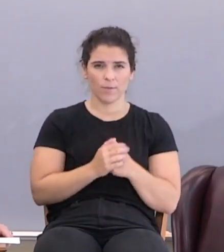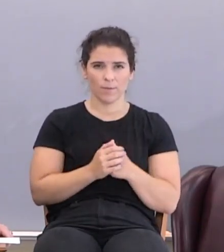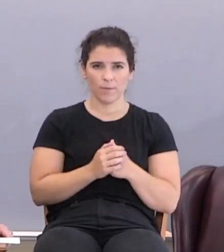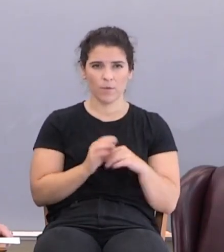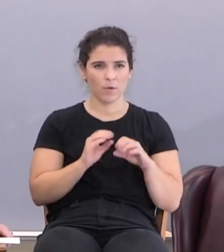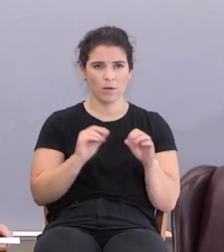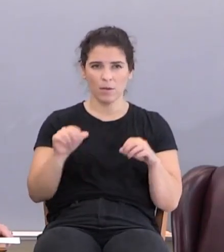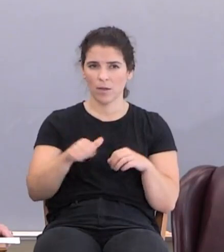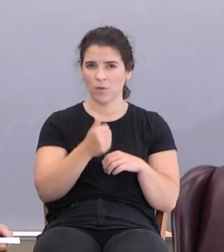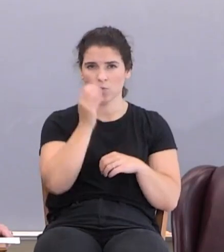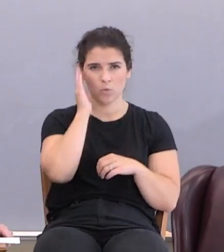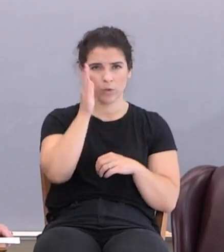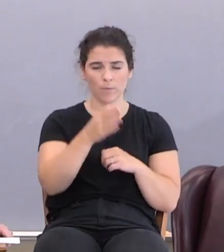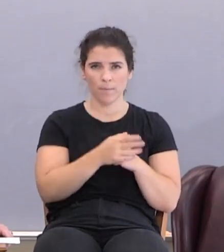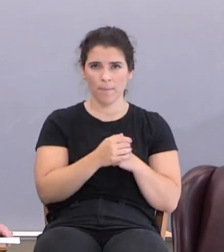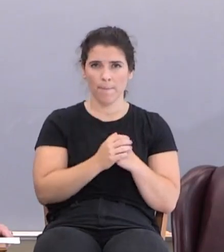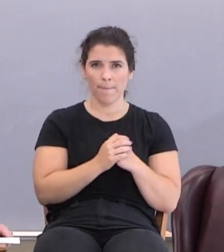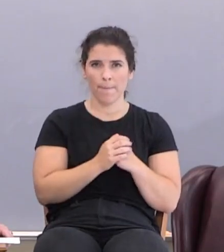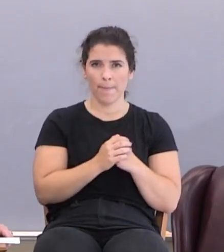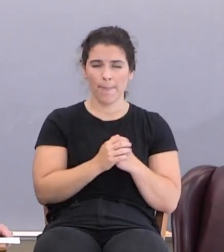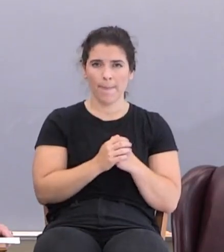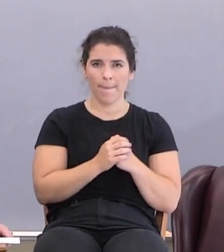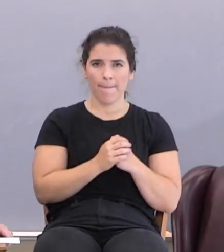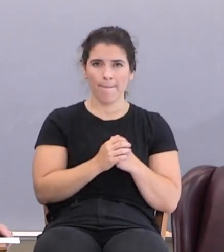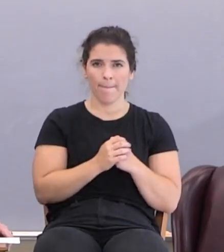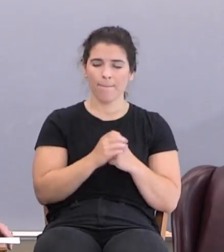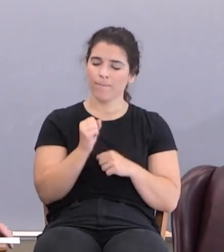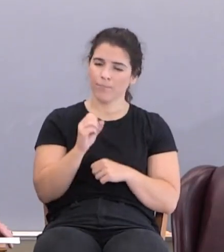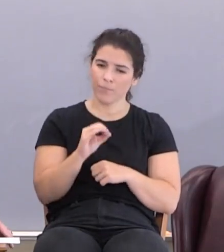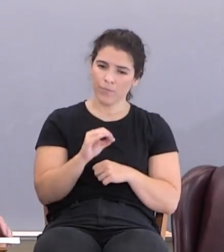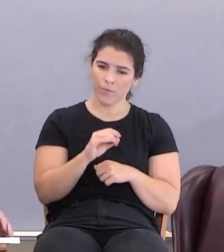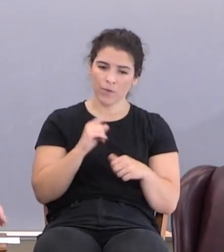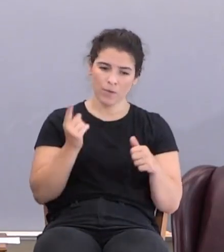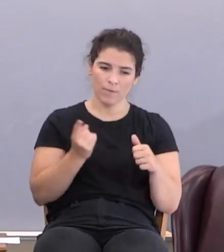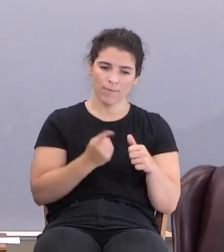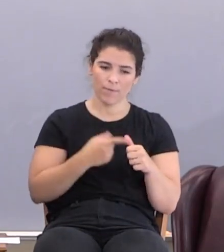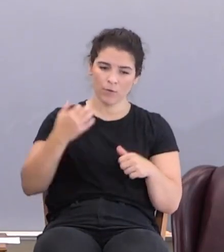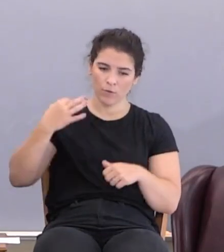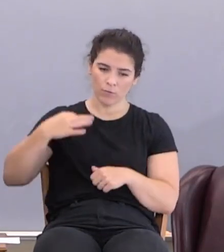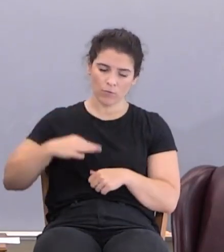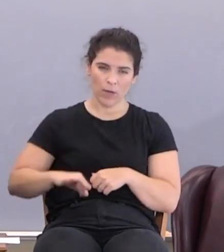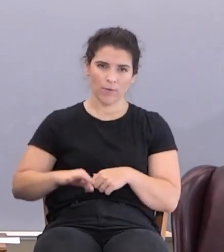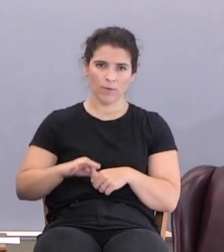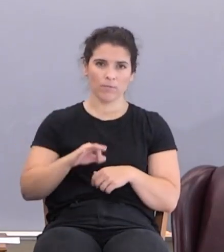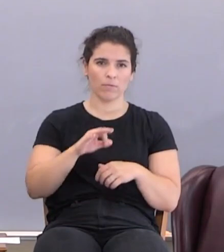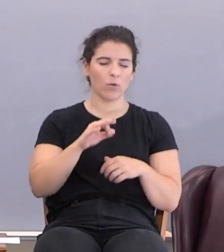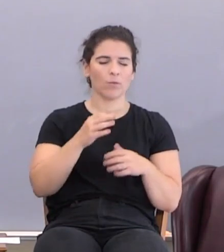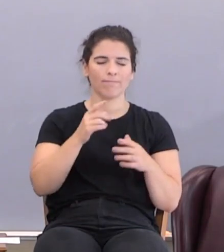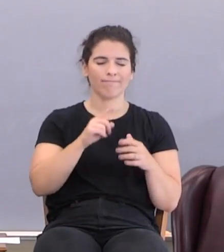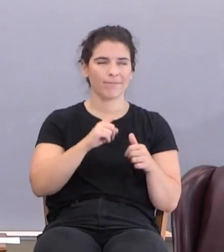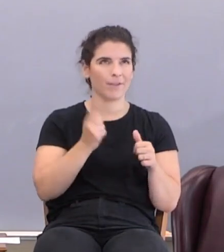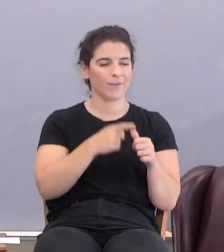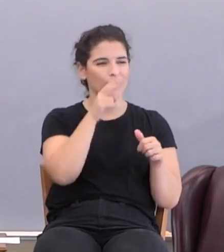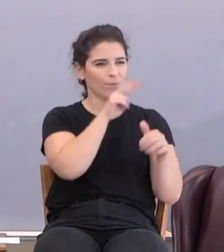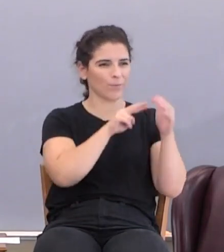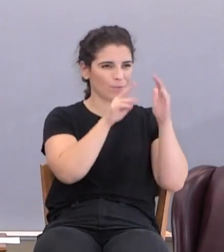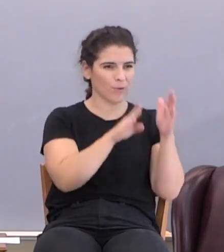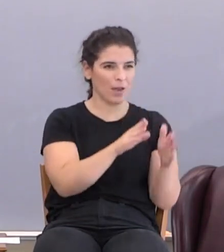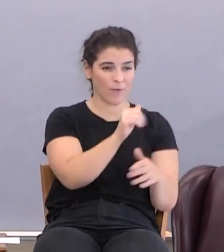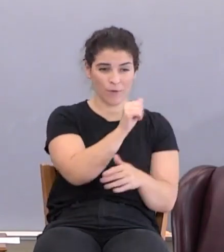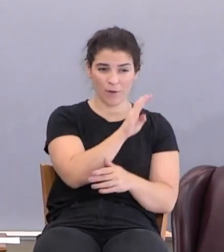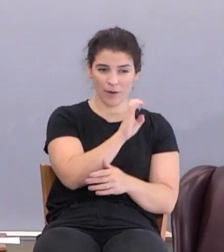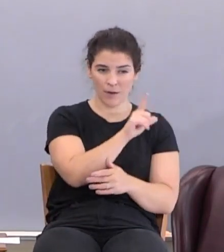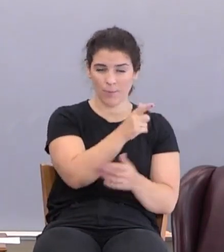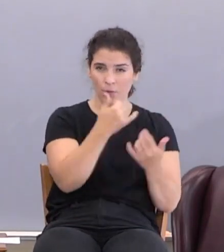Nothing else will. So, the first prophet, Abel, still speaks to tell you